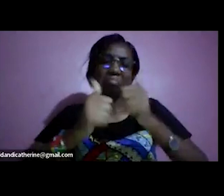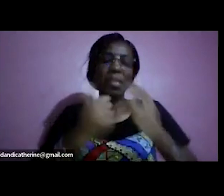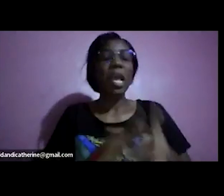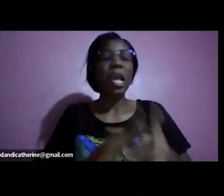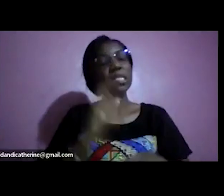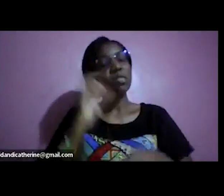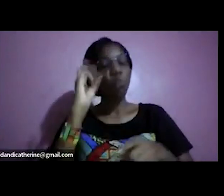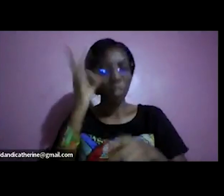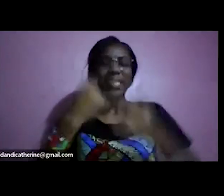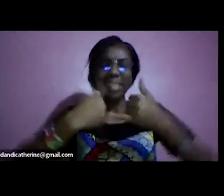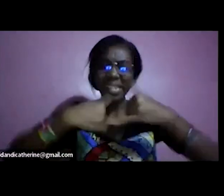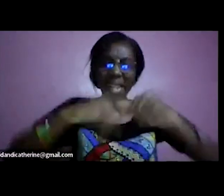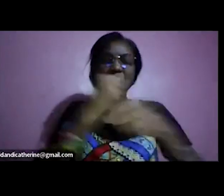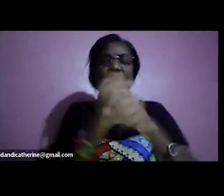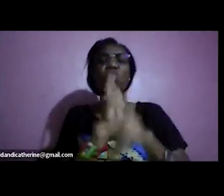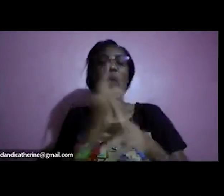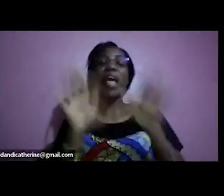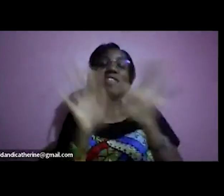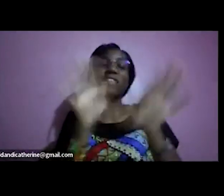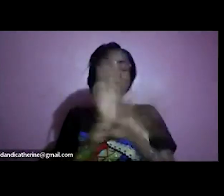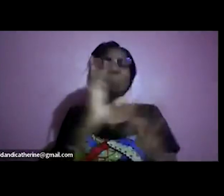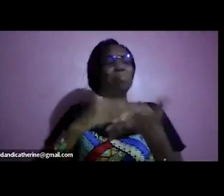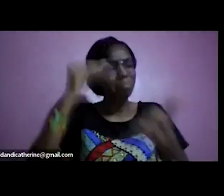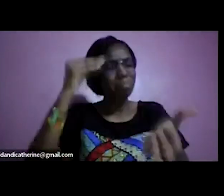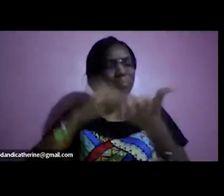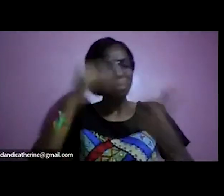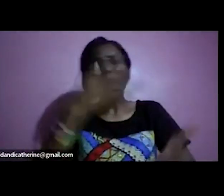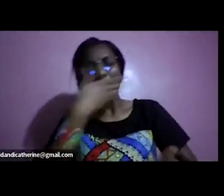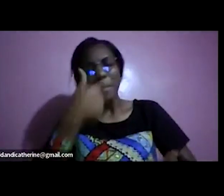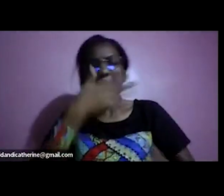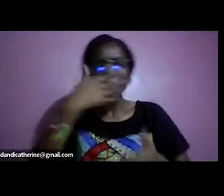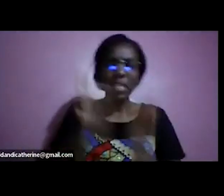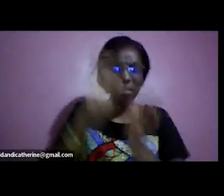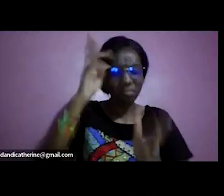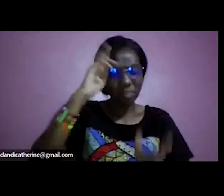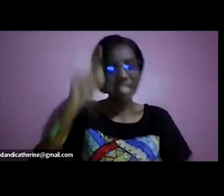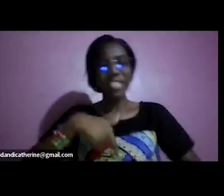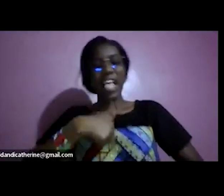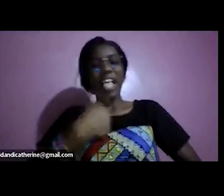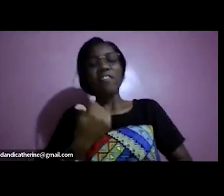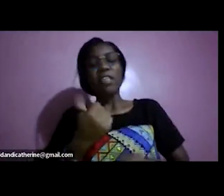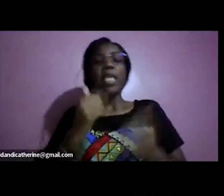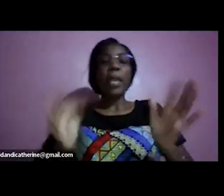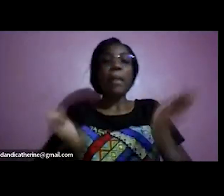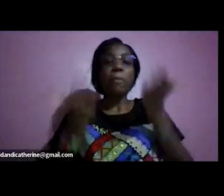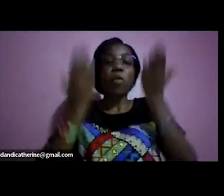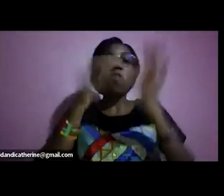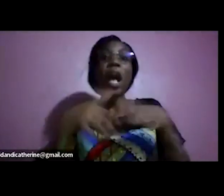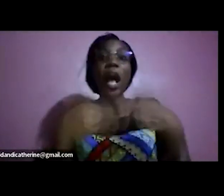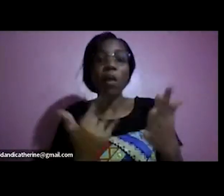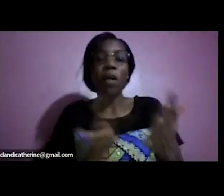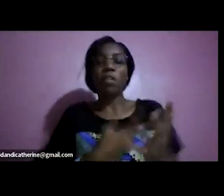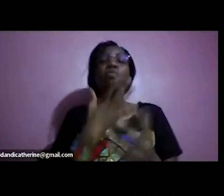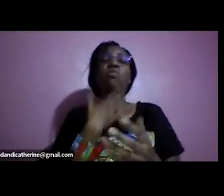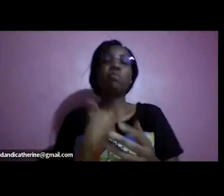we keep learning we keep getting better and we keep just reminding ourselves how to improve so this webinar series is meant to demystify issues